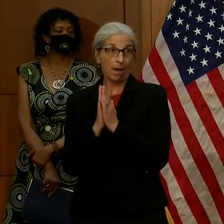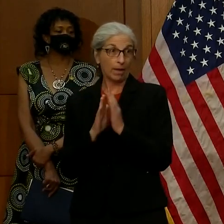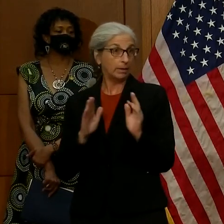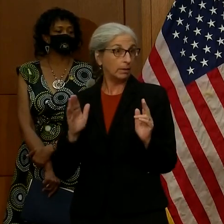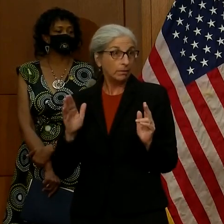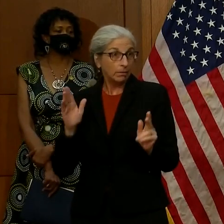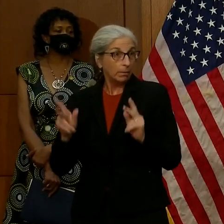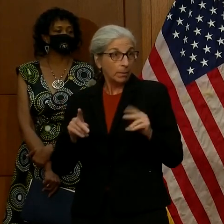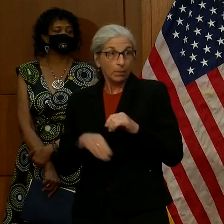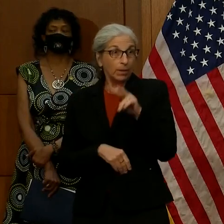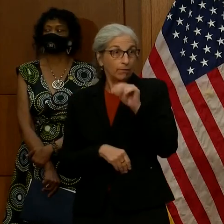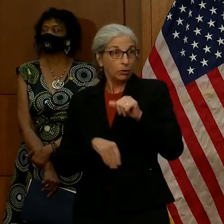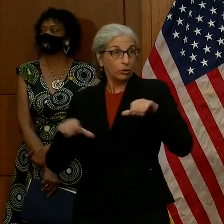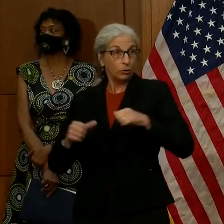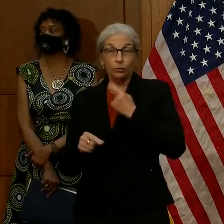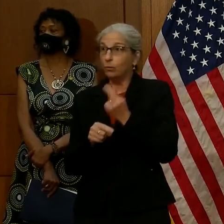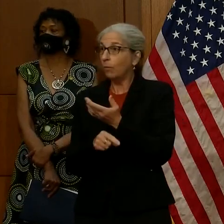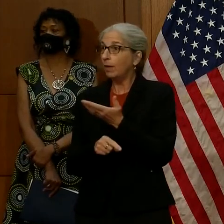do the right thing.